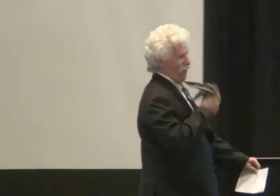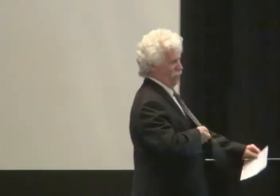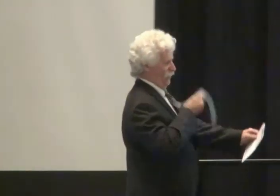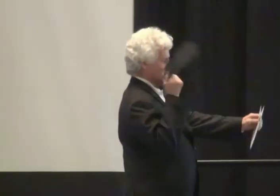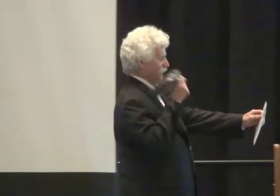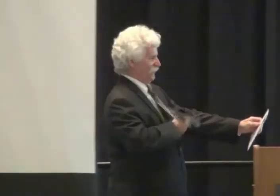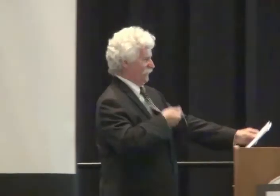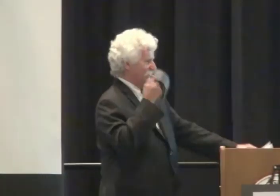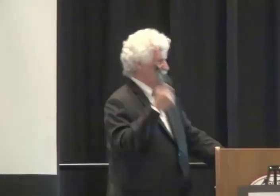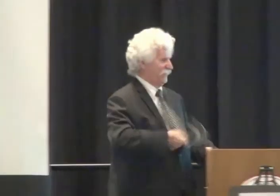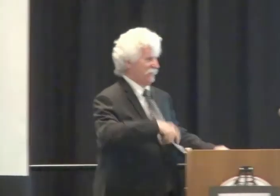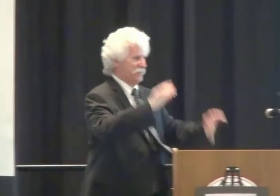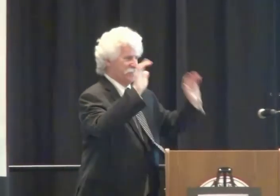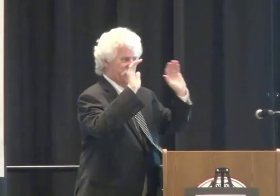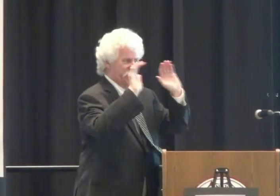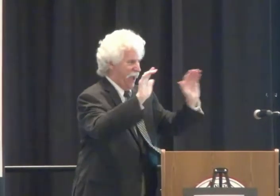Everybody wave our scarves.